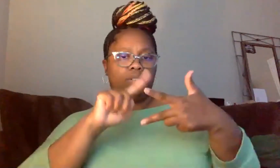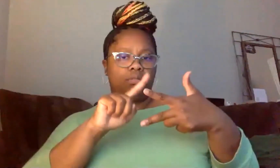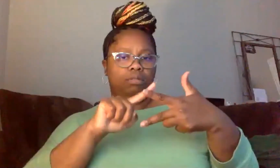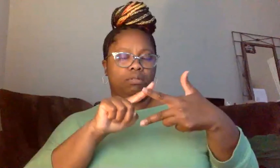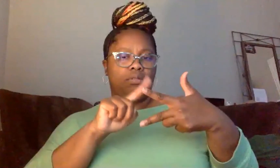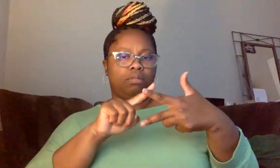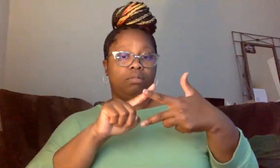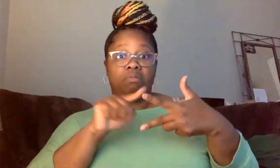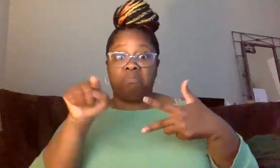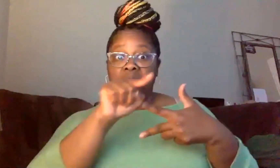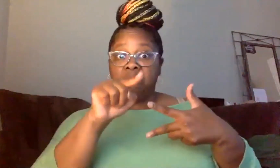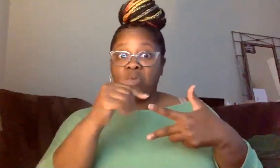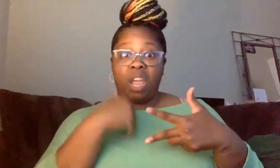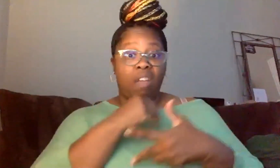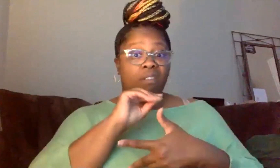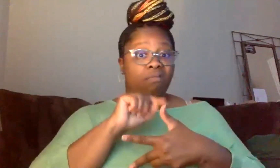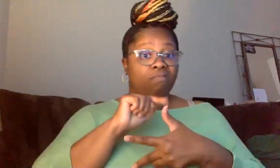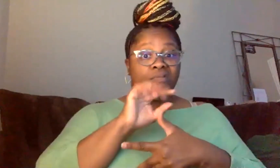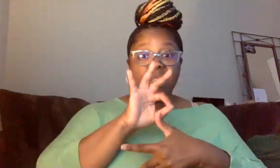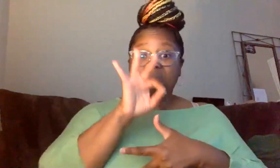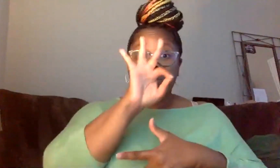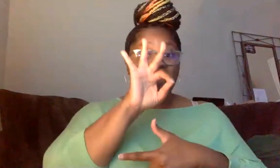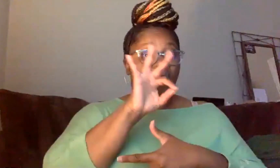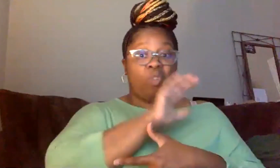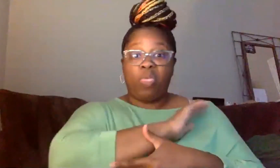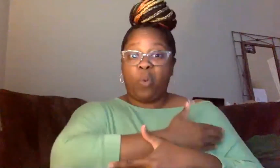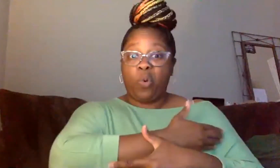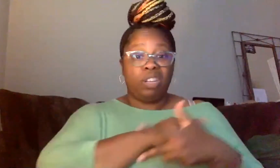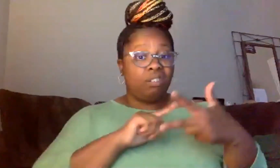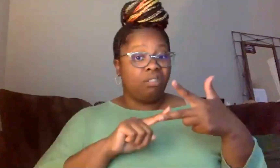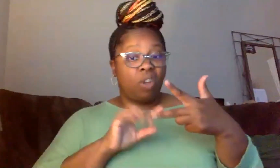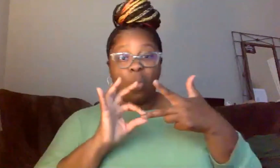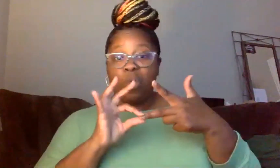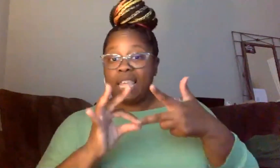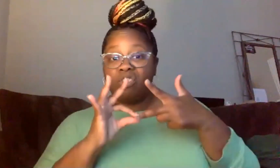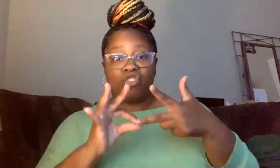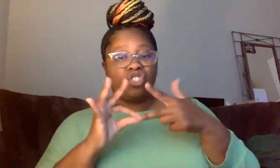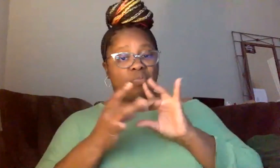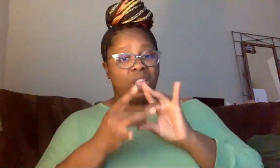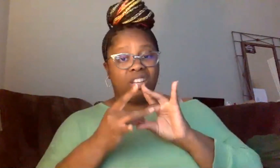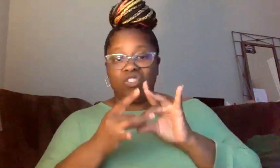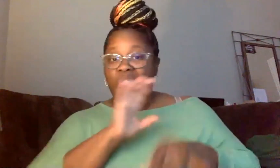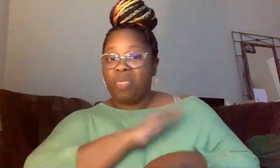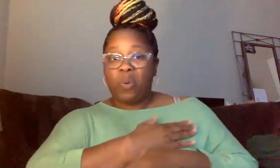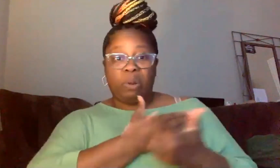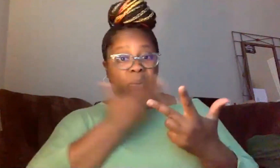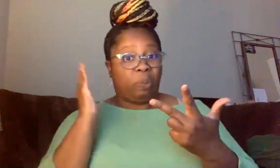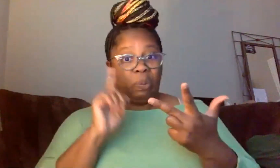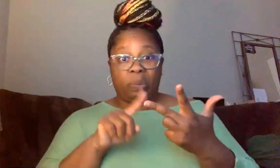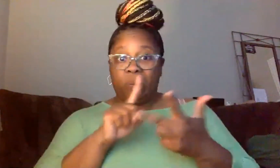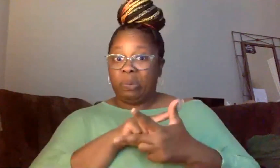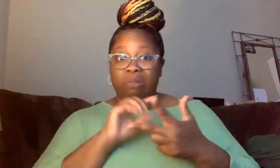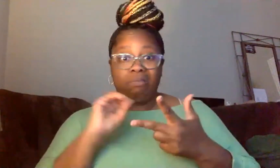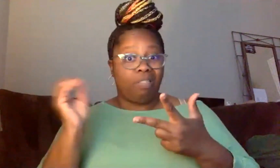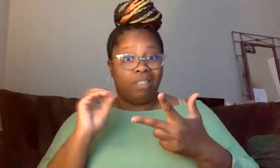authority, no spiritual authority, no relational authority. They're not in their communities. They don't have relationship. It is a matter of time